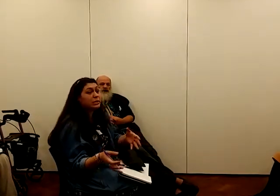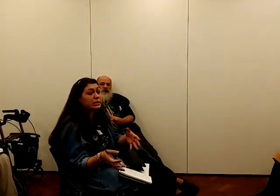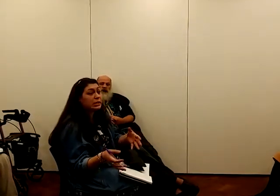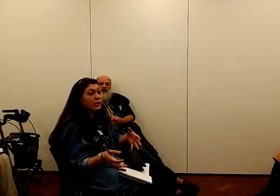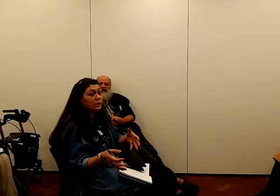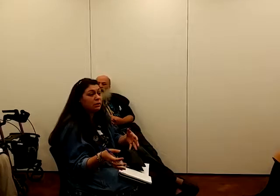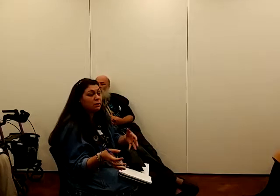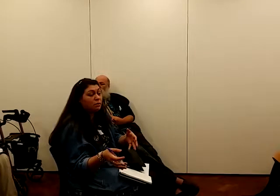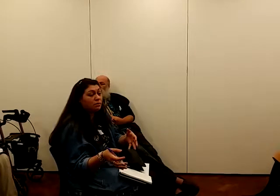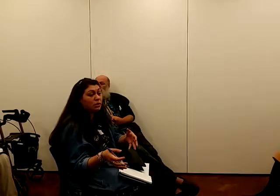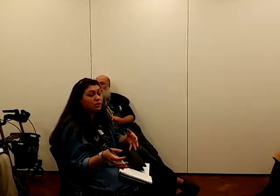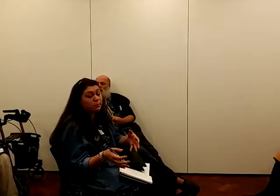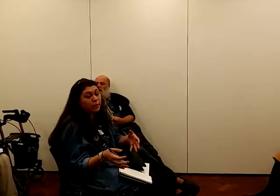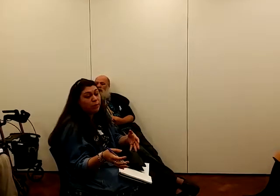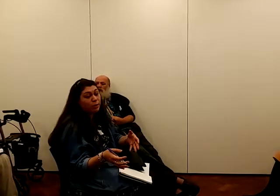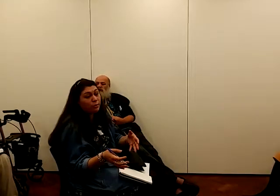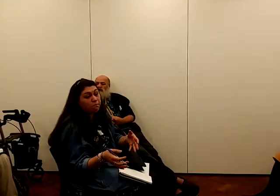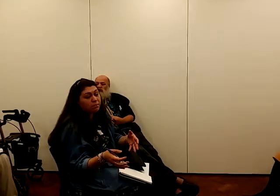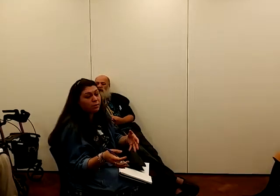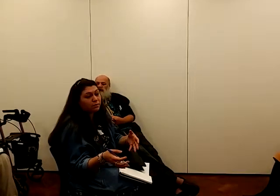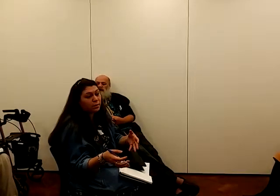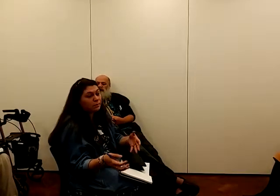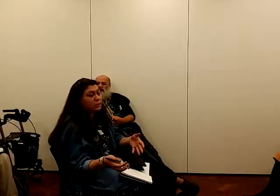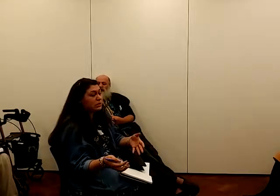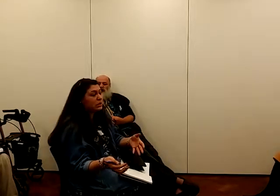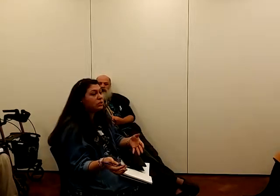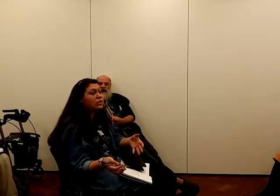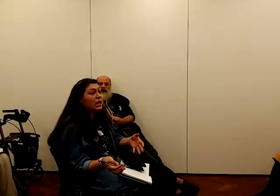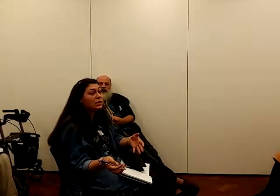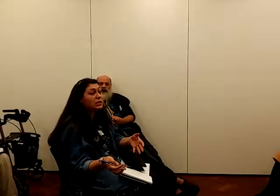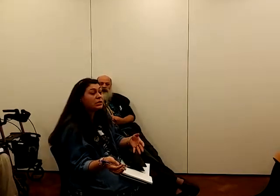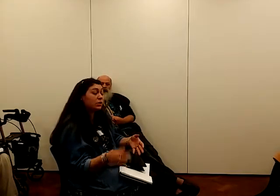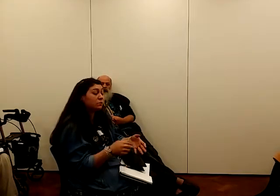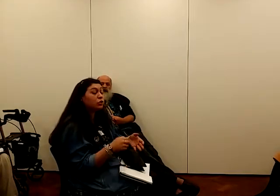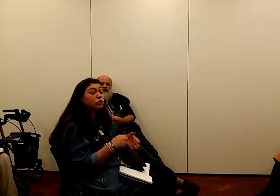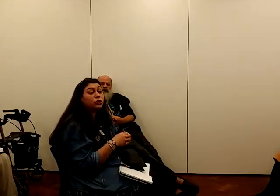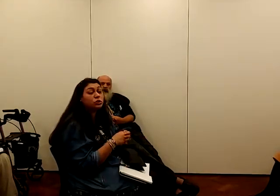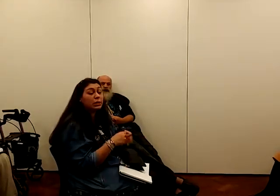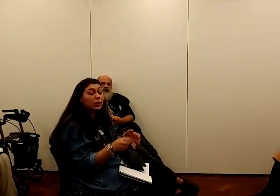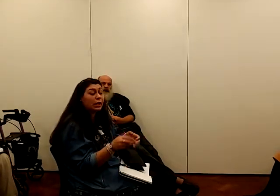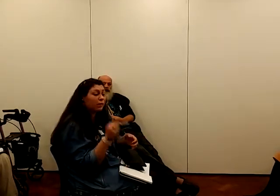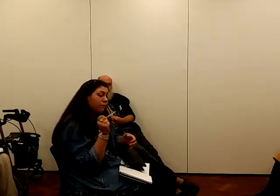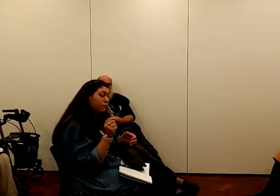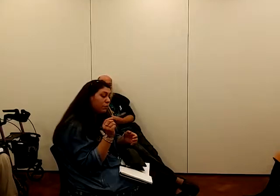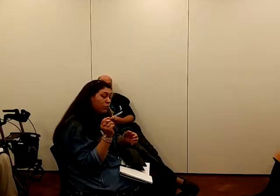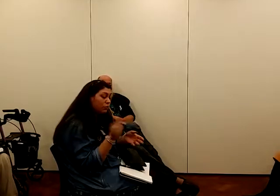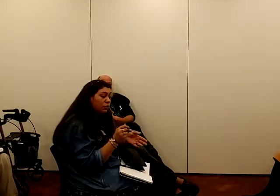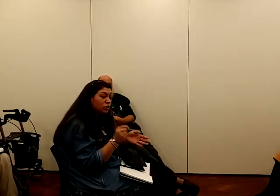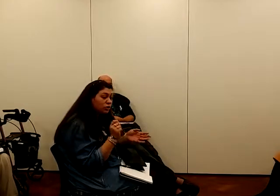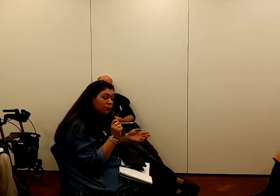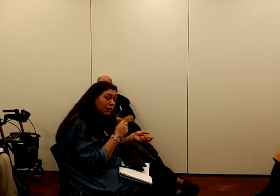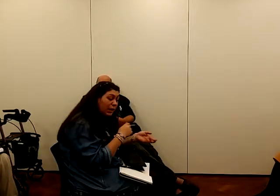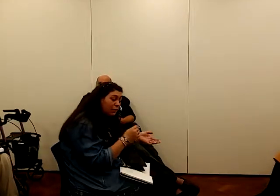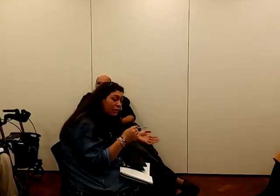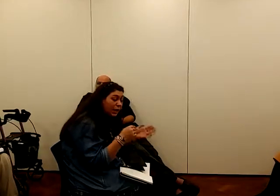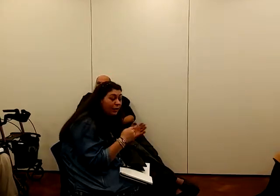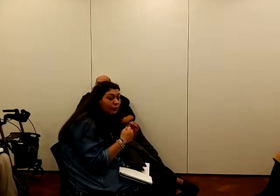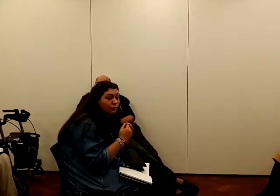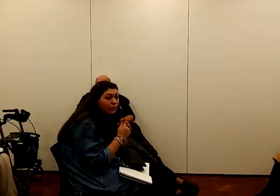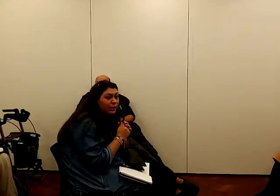disability, then explain, well, as a person I use taxis, so you've got to use money out, you've got to use the money out you get, out of your